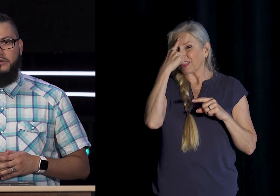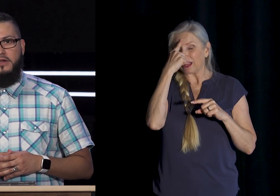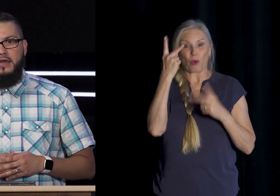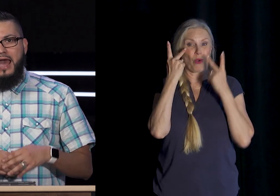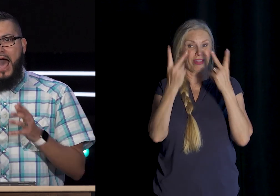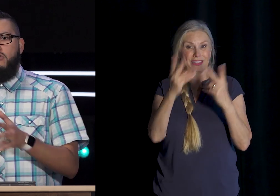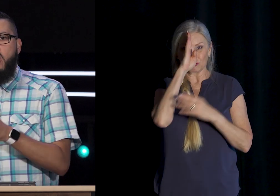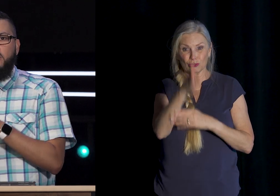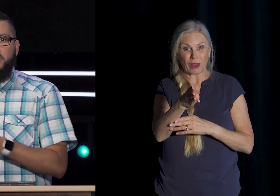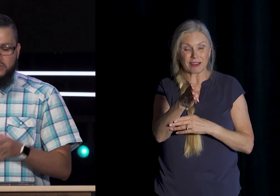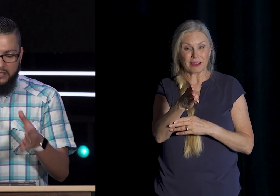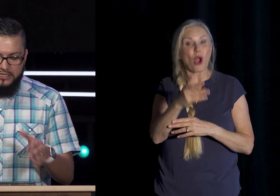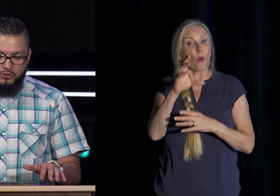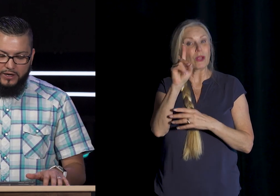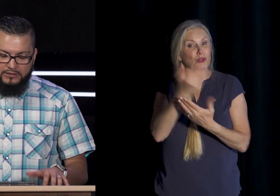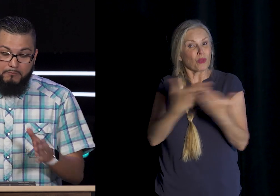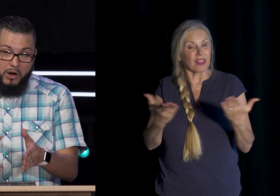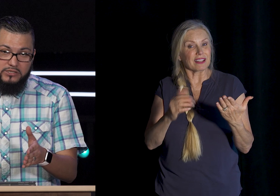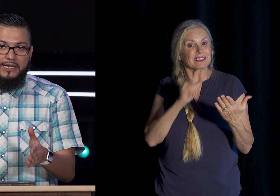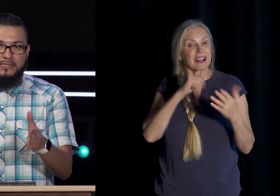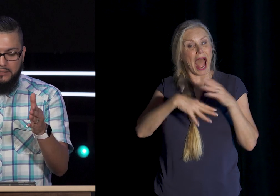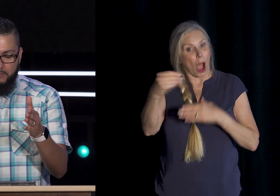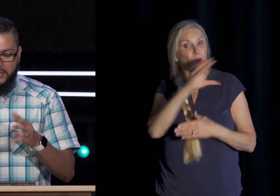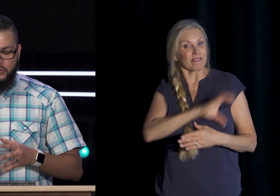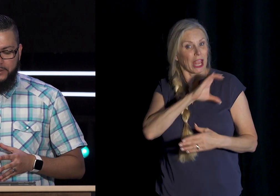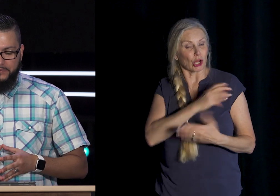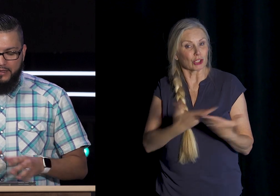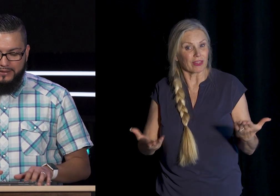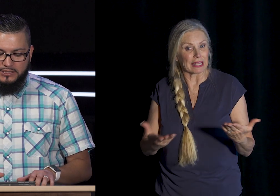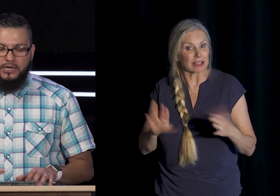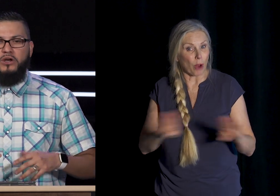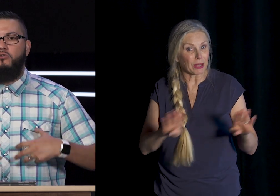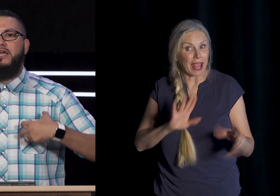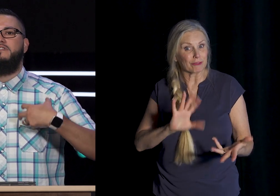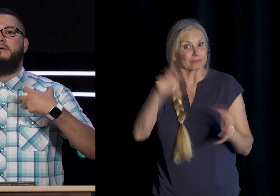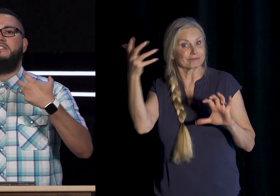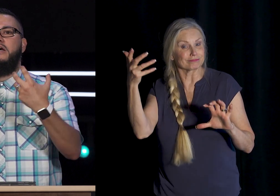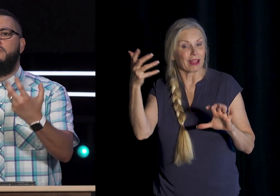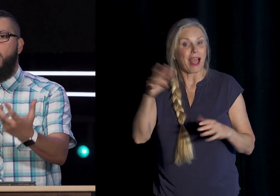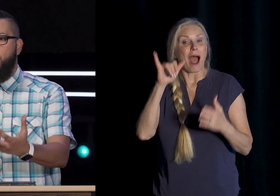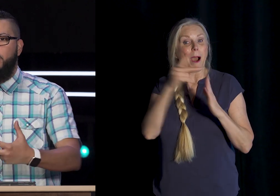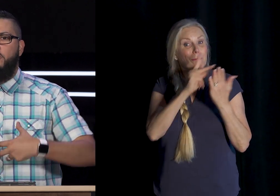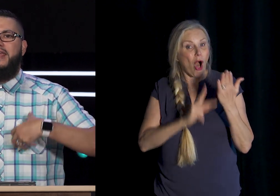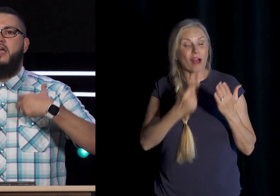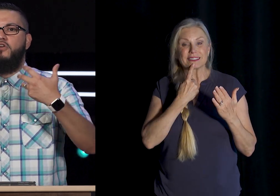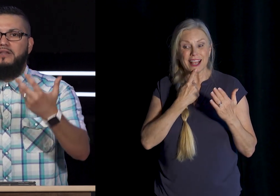Alcohol Abuse Leads To What Paul Says Debauchery That Someone Who Gives Themselves Over In Their Behavioral